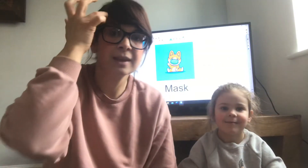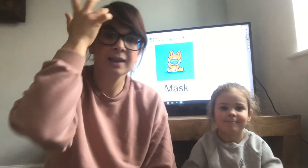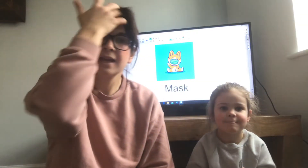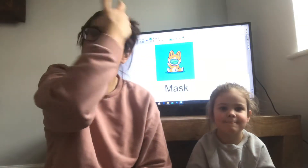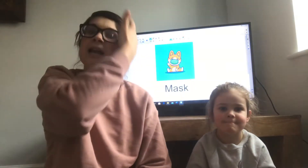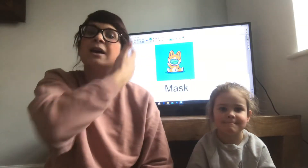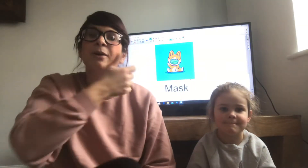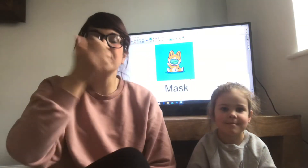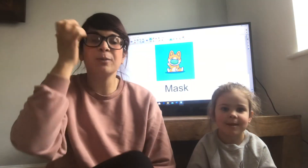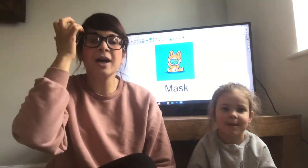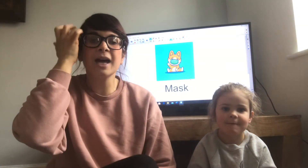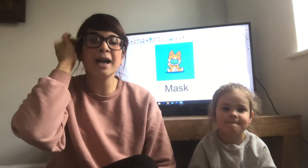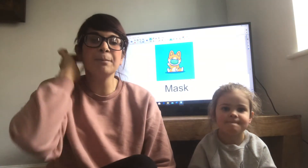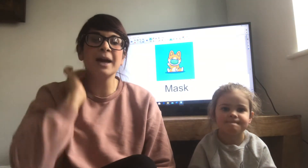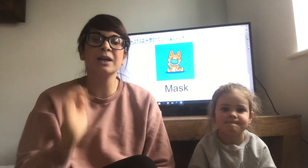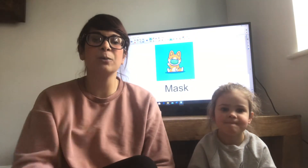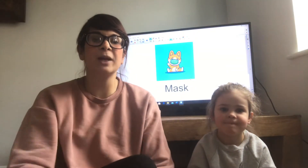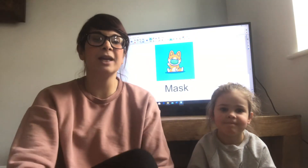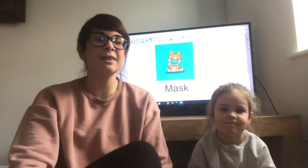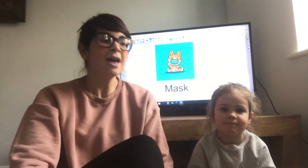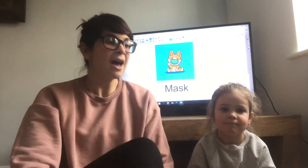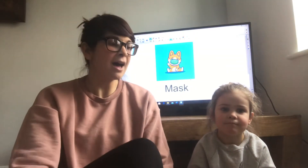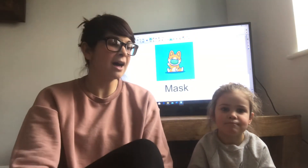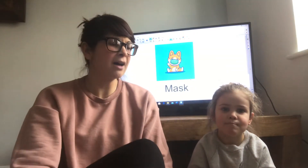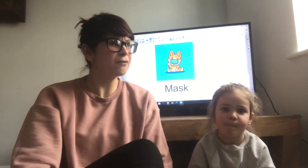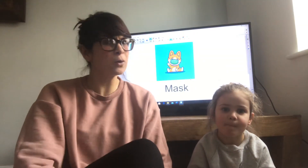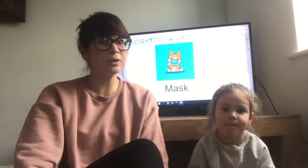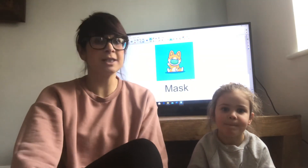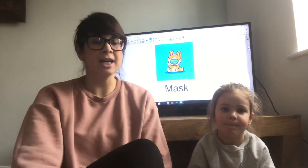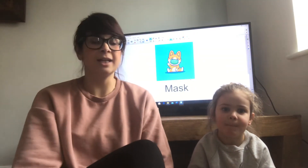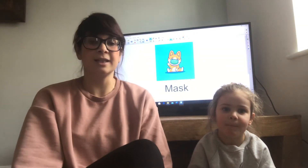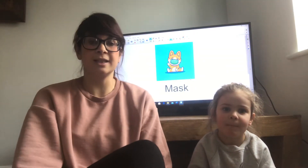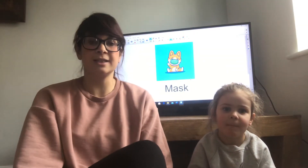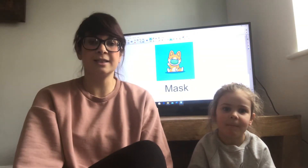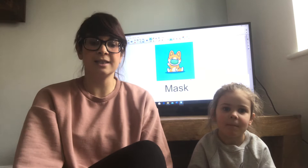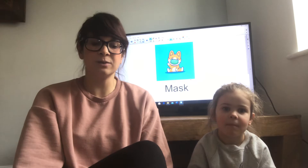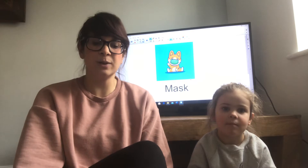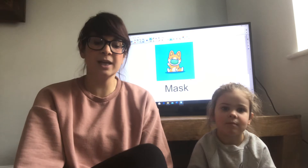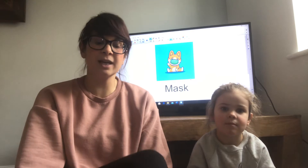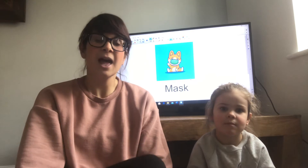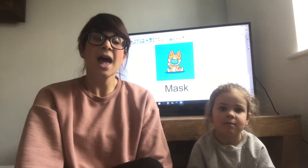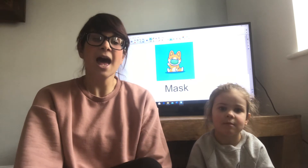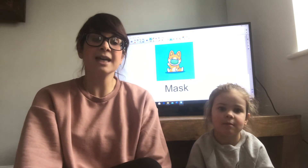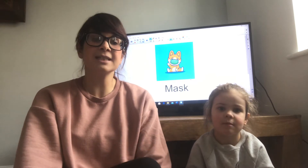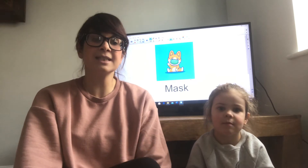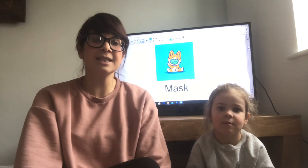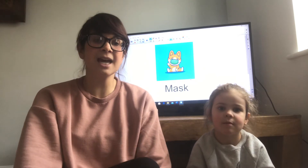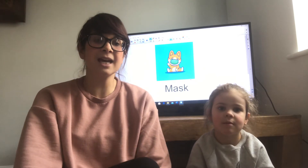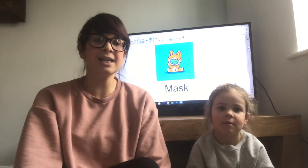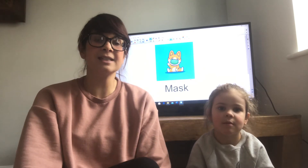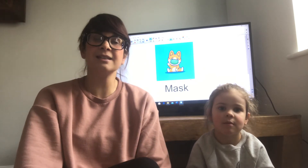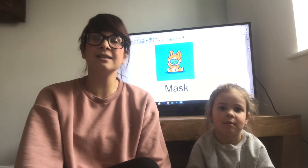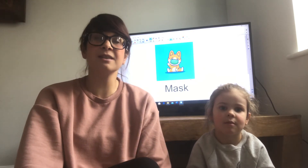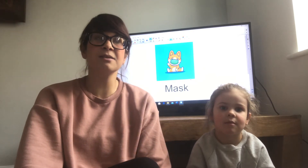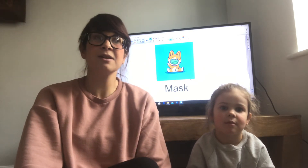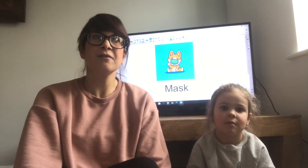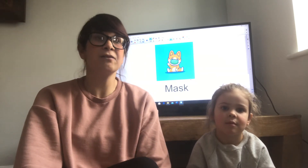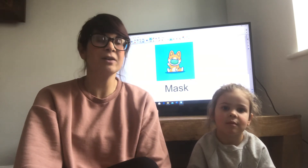Hello everyone I'm back with our fourth sign I think it is this week and today is another very